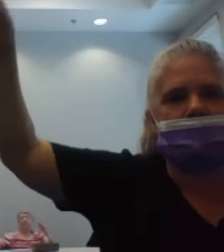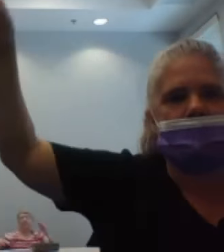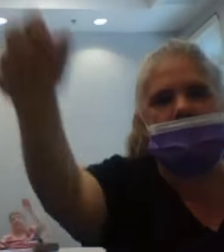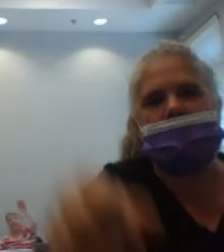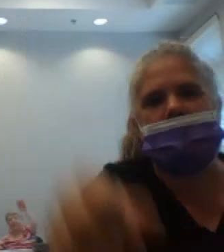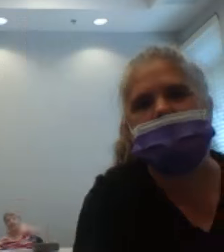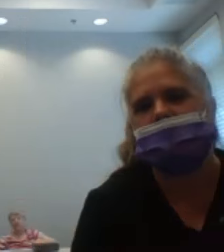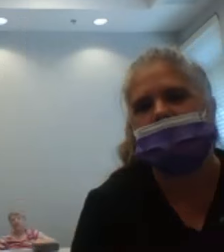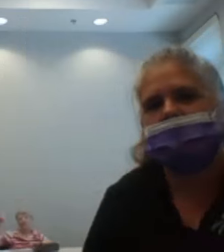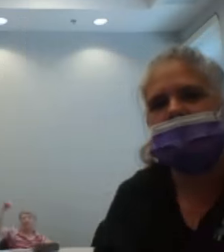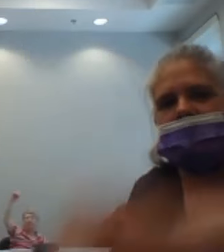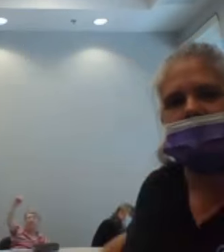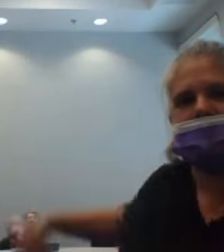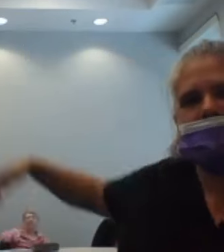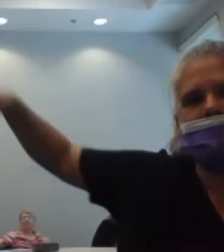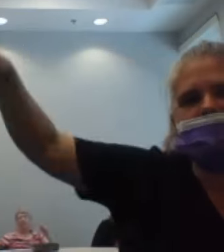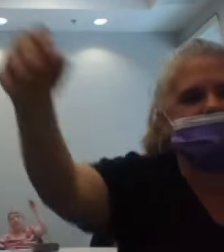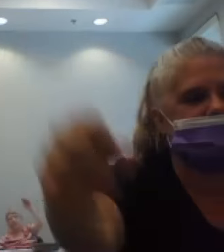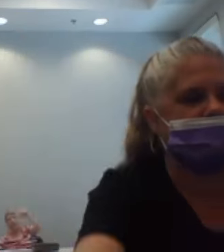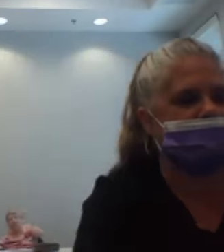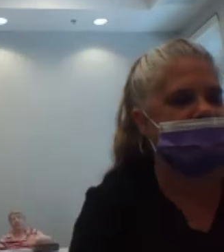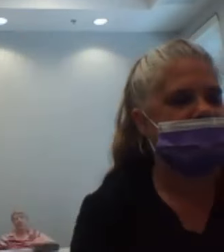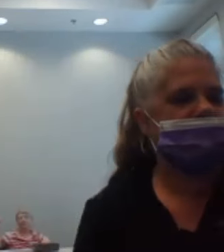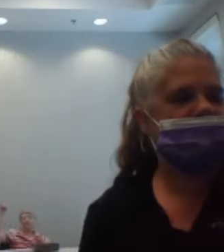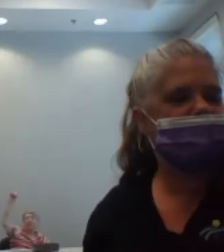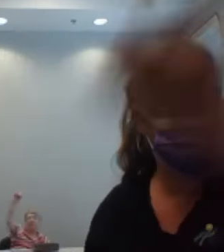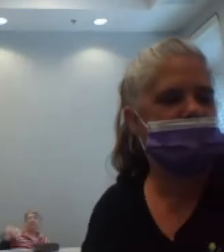18, 19, 20.